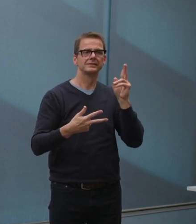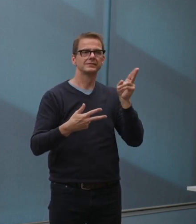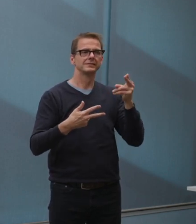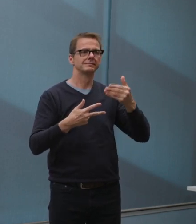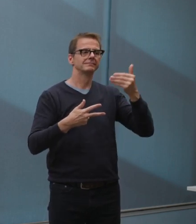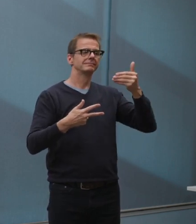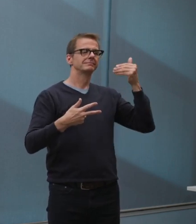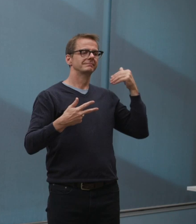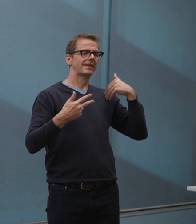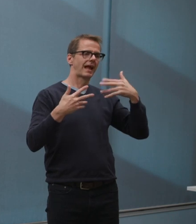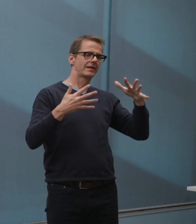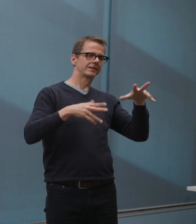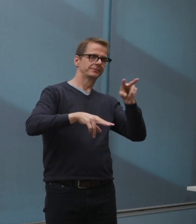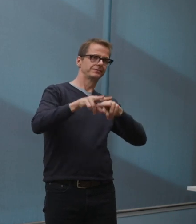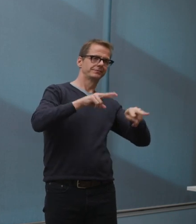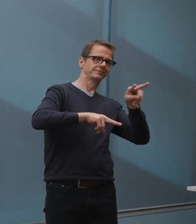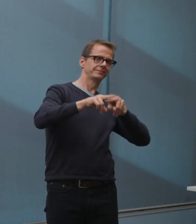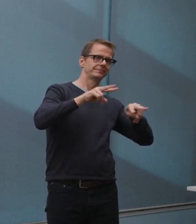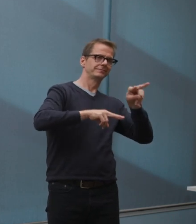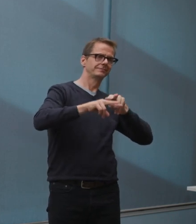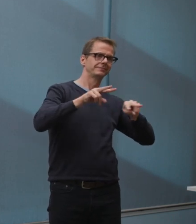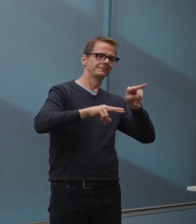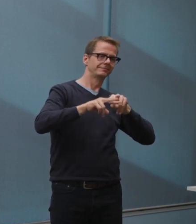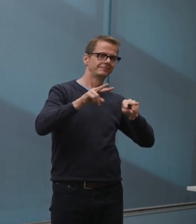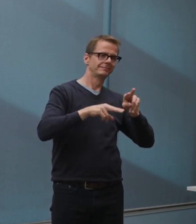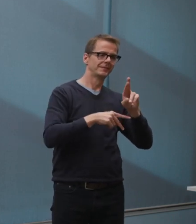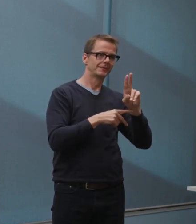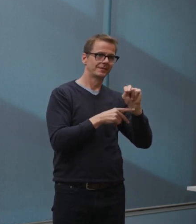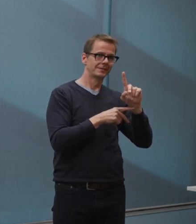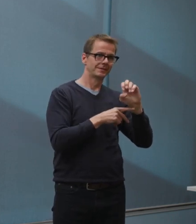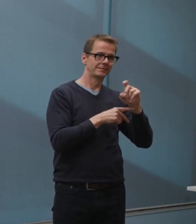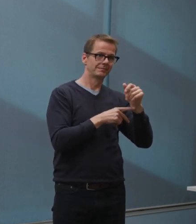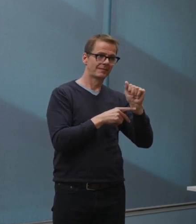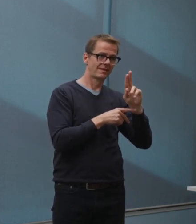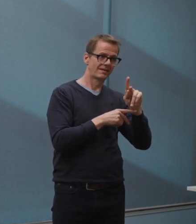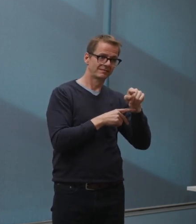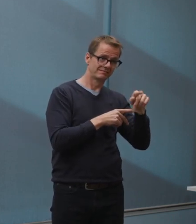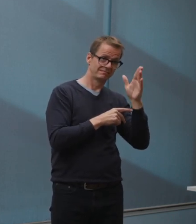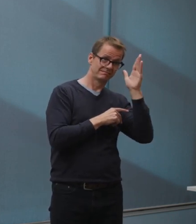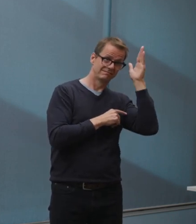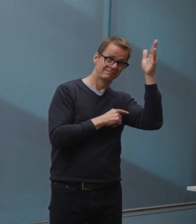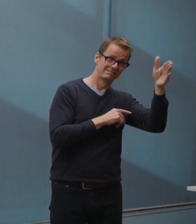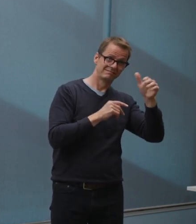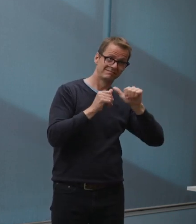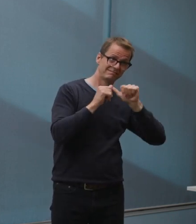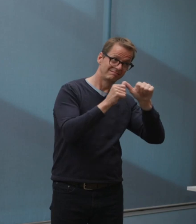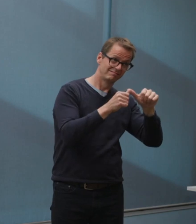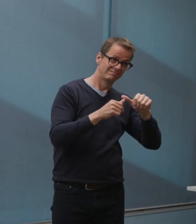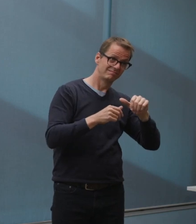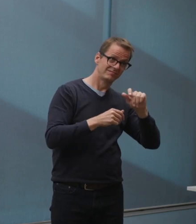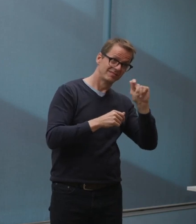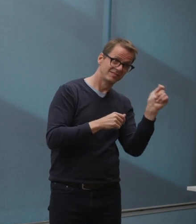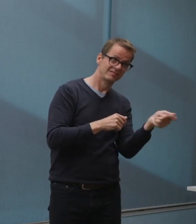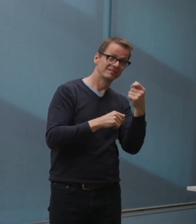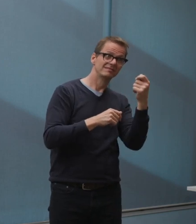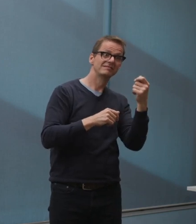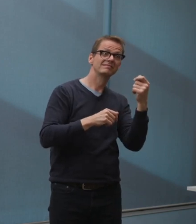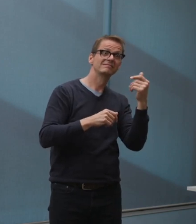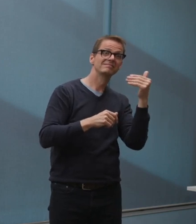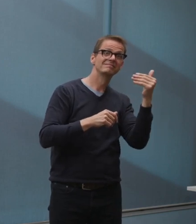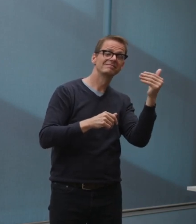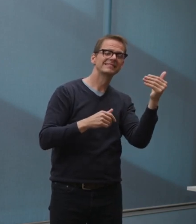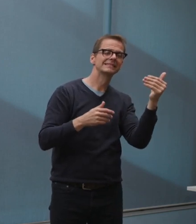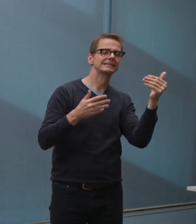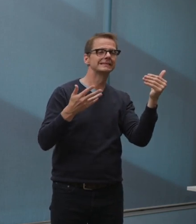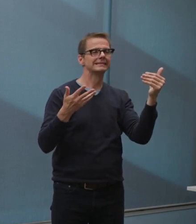the viability of it or the ongoing viability of it. So that in the context of our